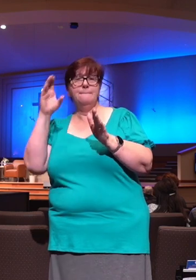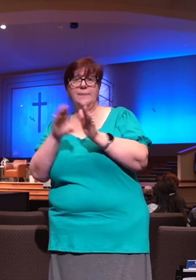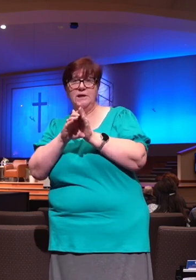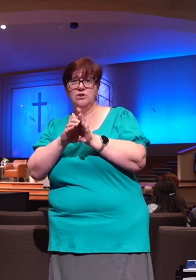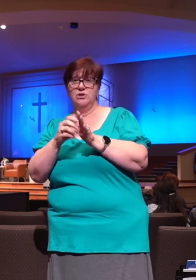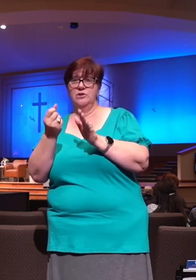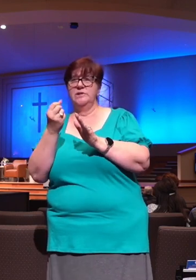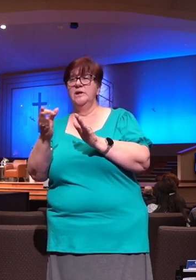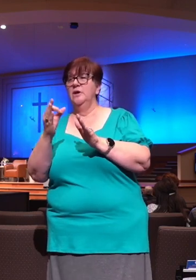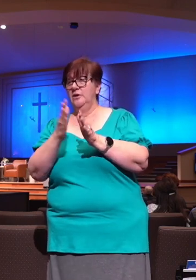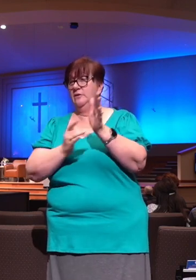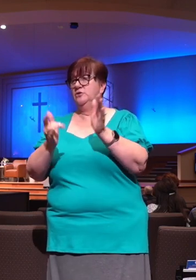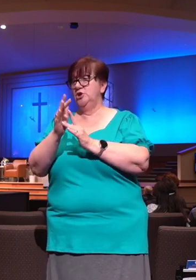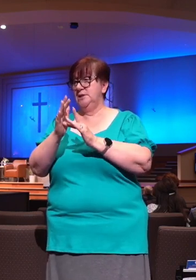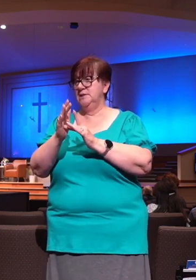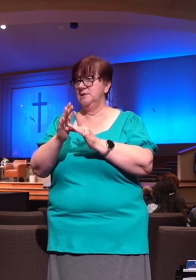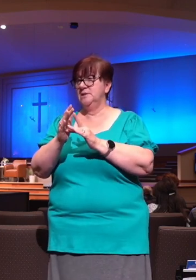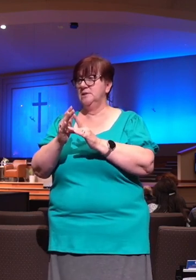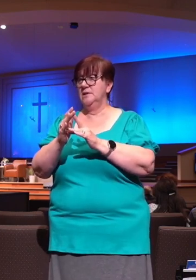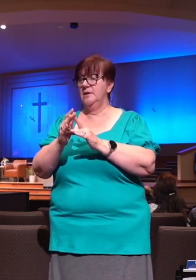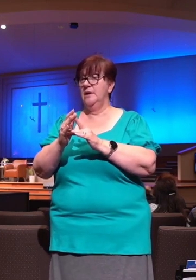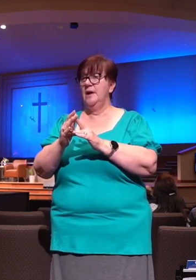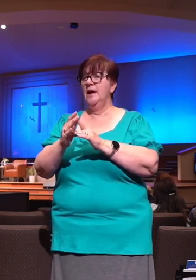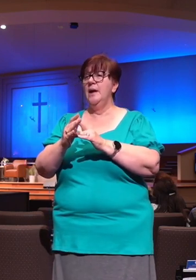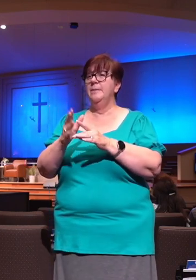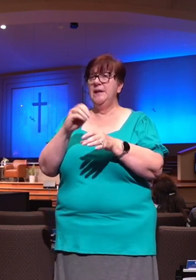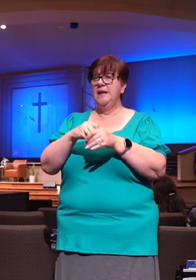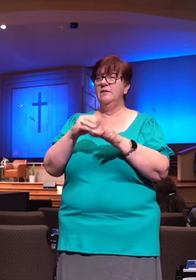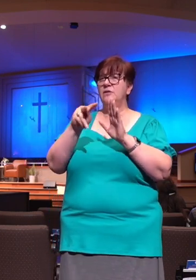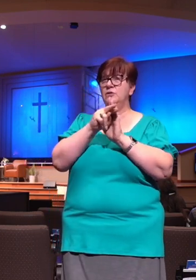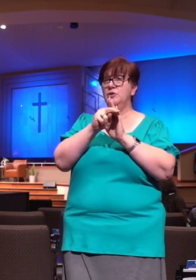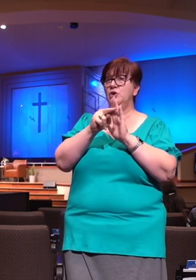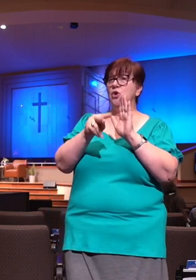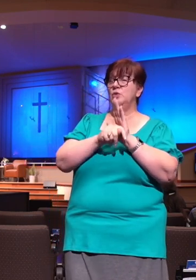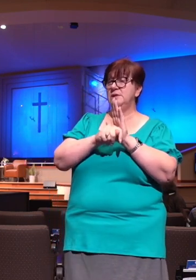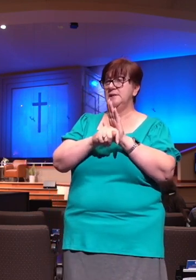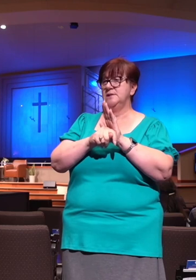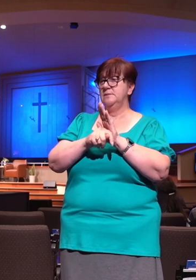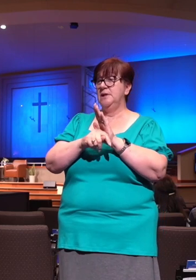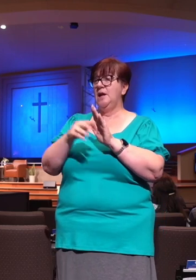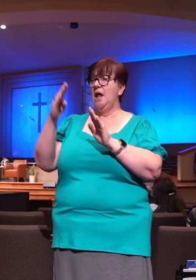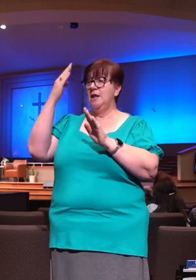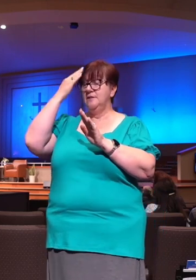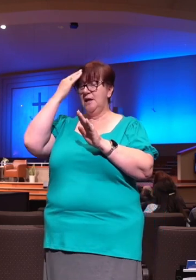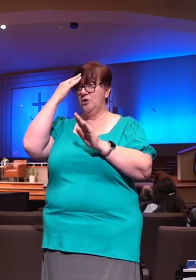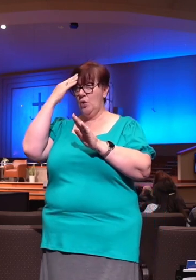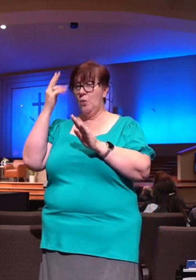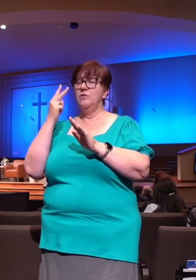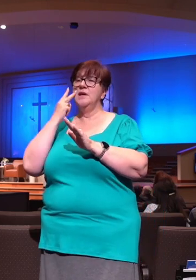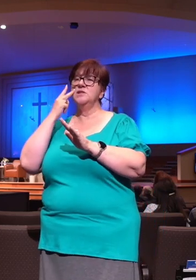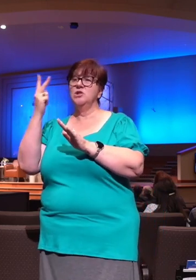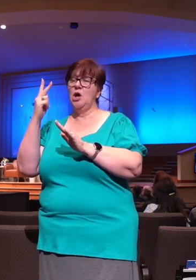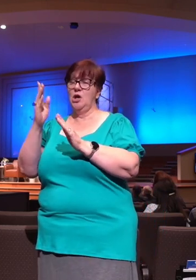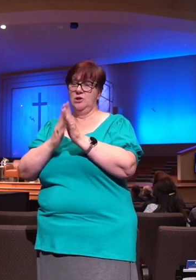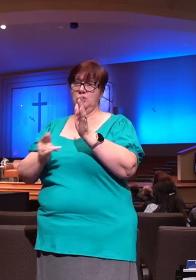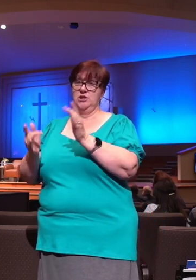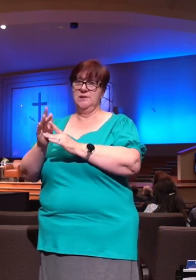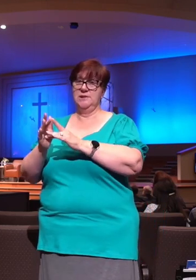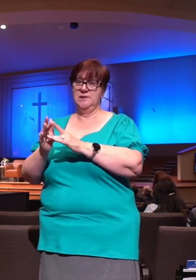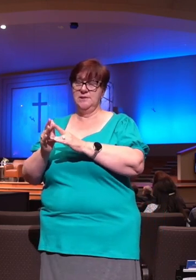They looked forward to those moments. But in this moment, even though maybe they didn't fully understand even the end times